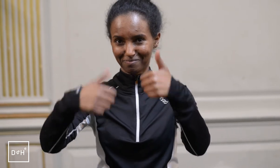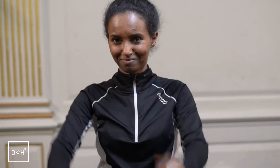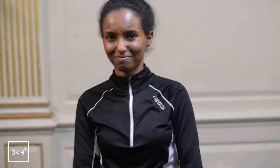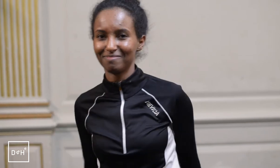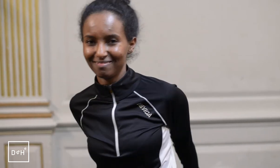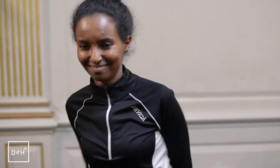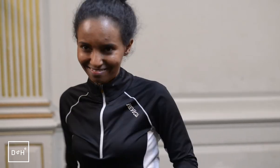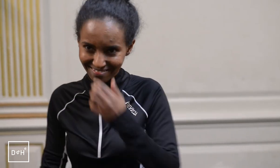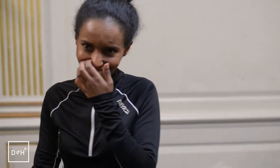Okay thanks for that.